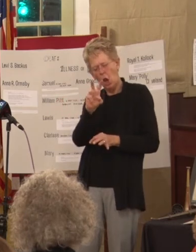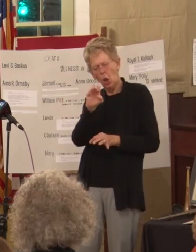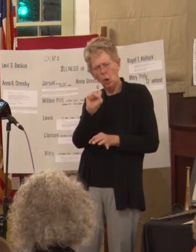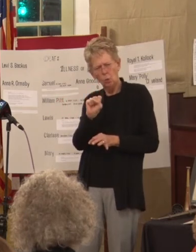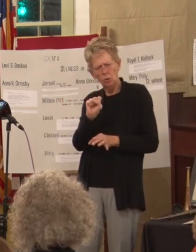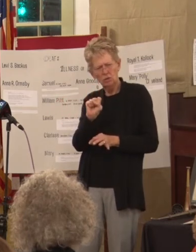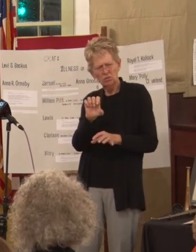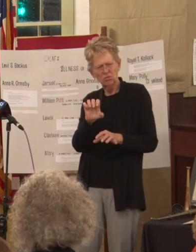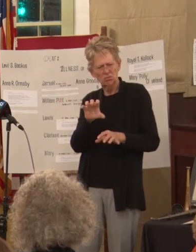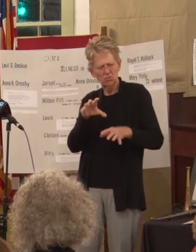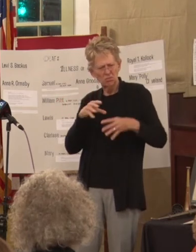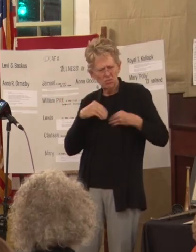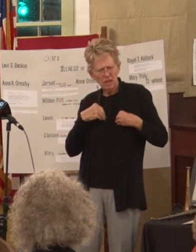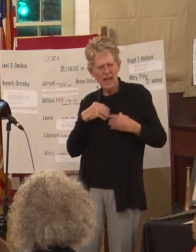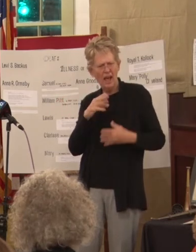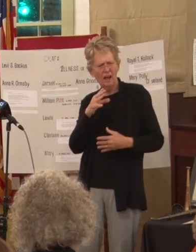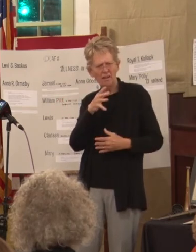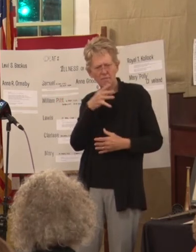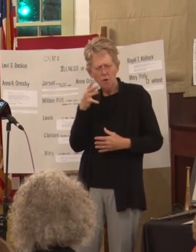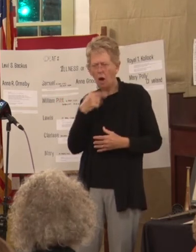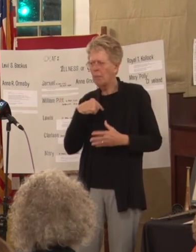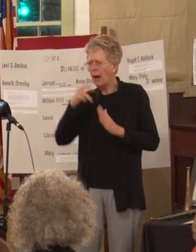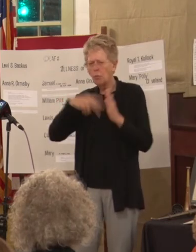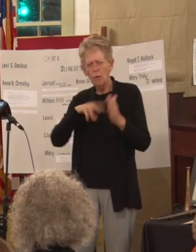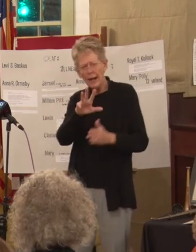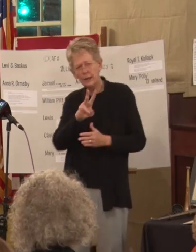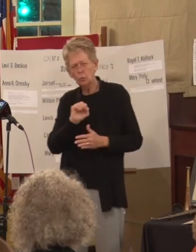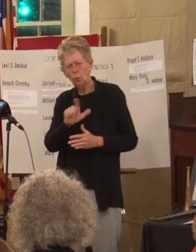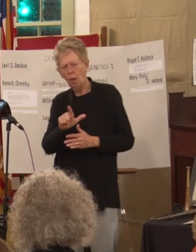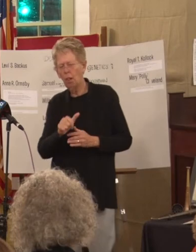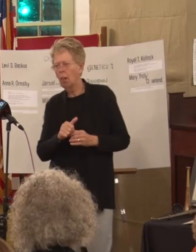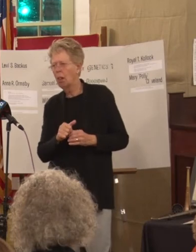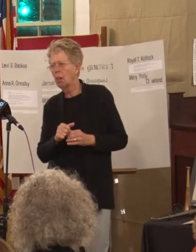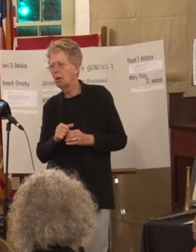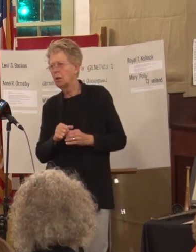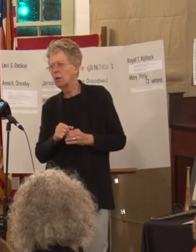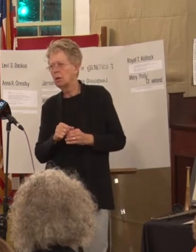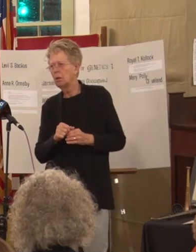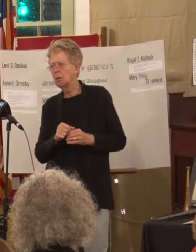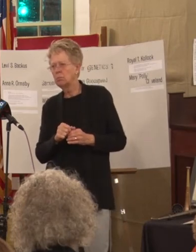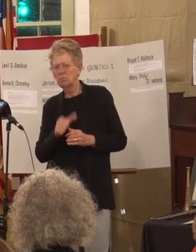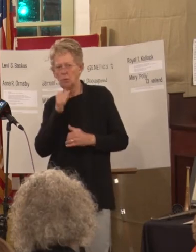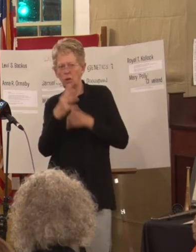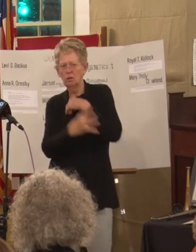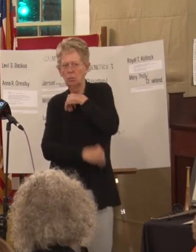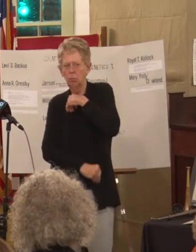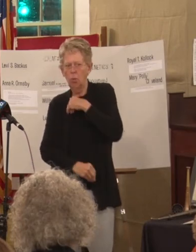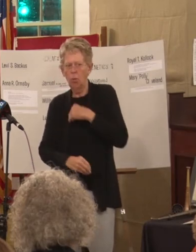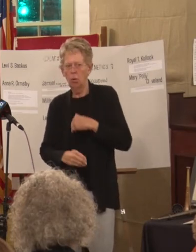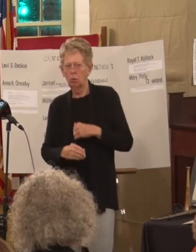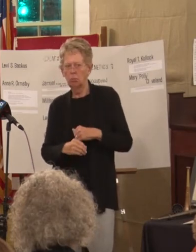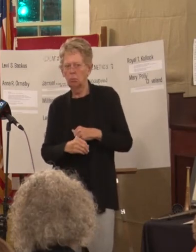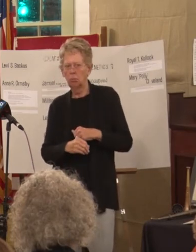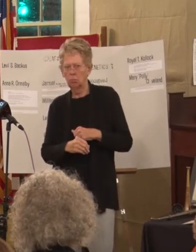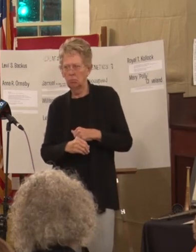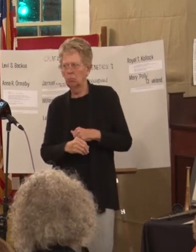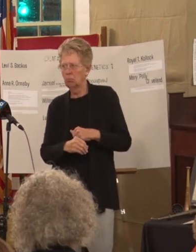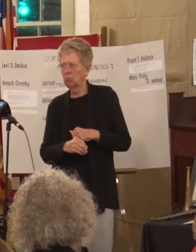and when I read through his will he was not poor he was not destitute he had all of the